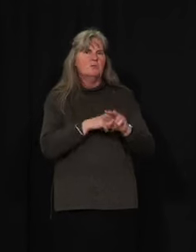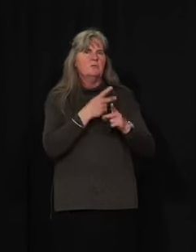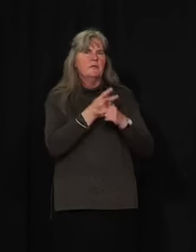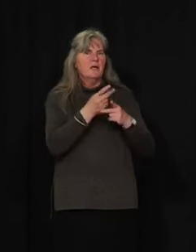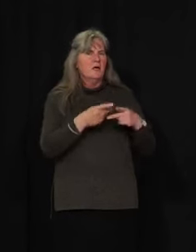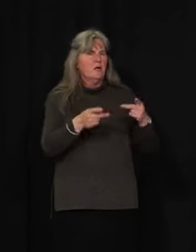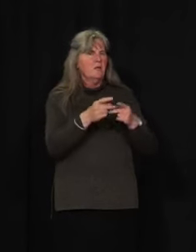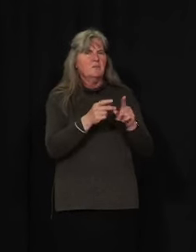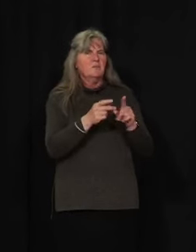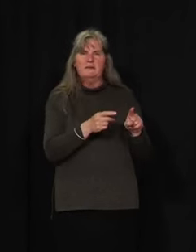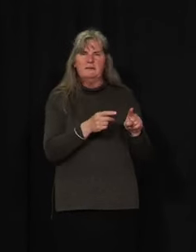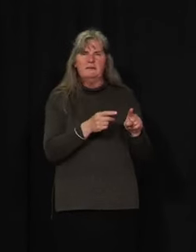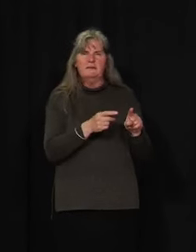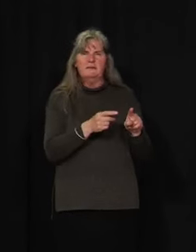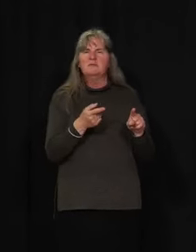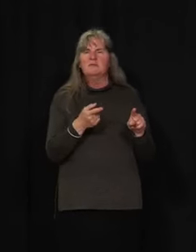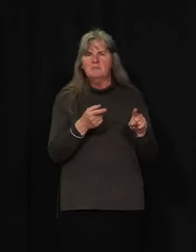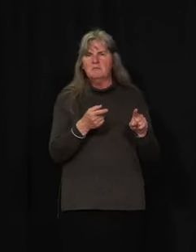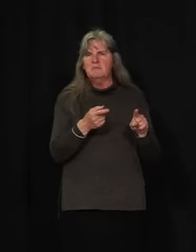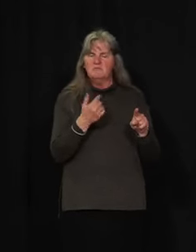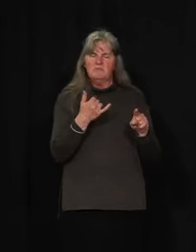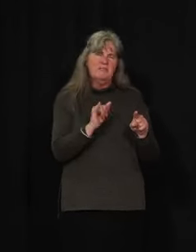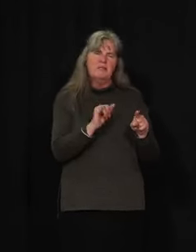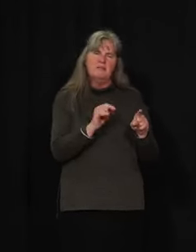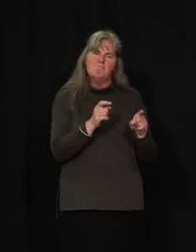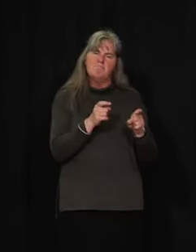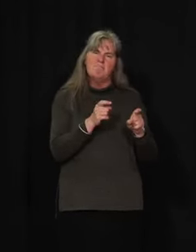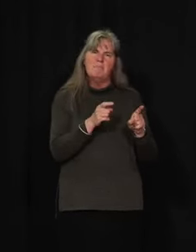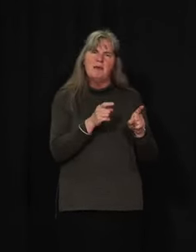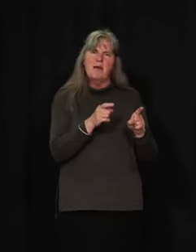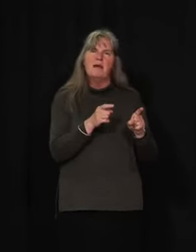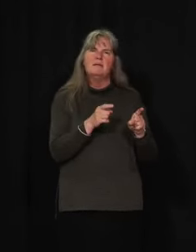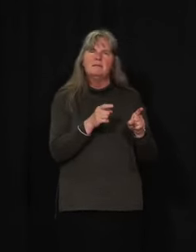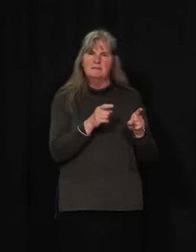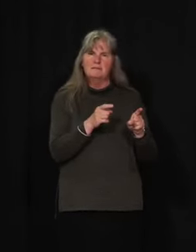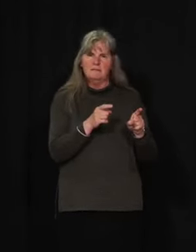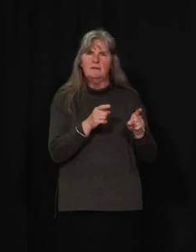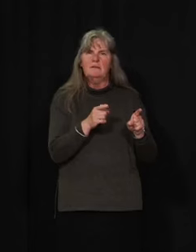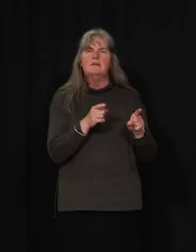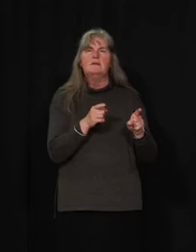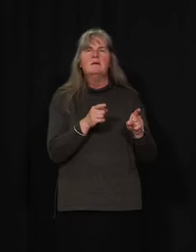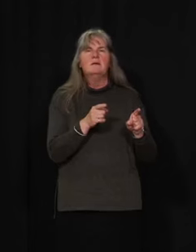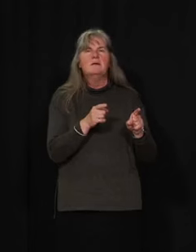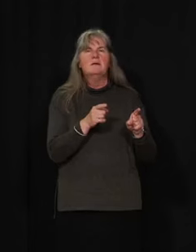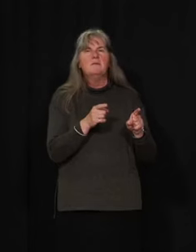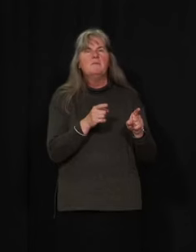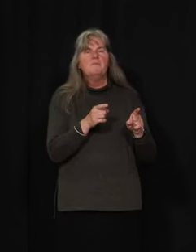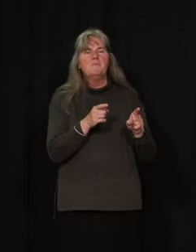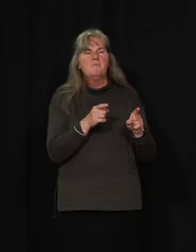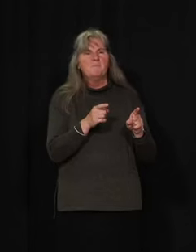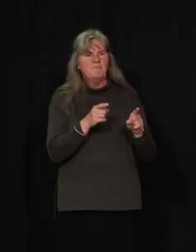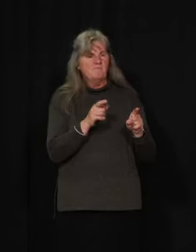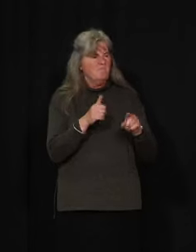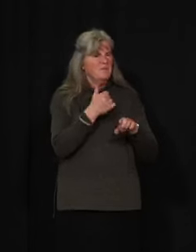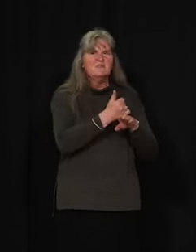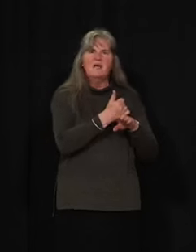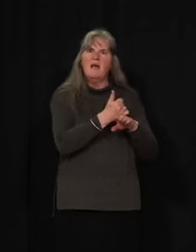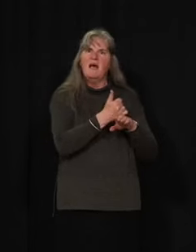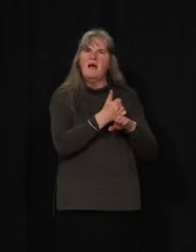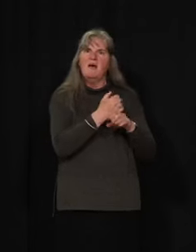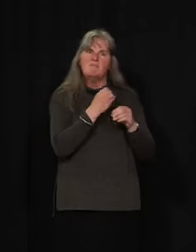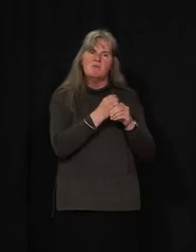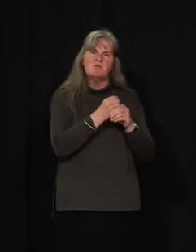even above what our baseline was, we've, as the Premier mentioned, been doing a lot of work to put in the extra